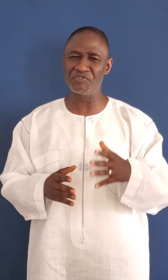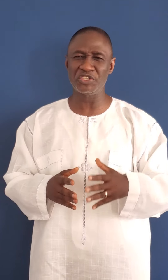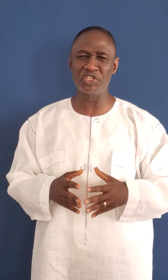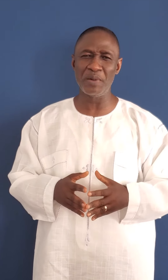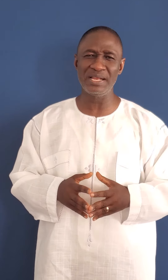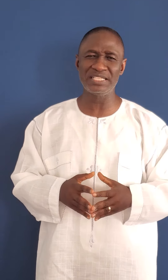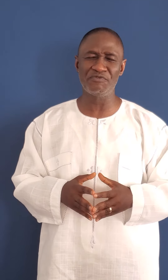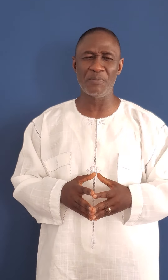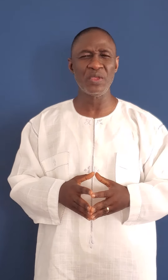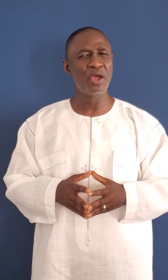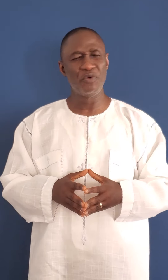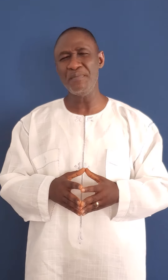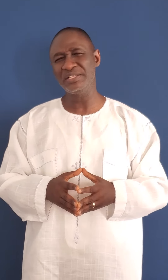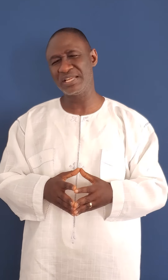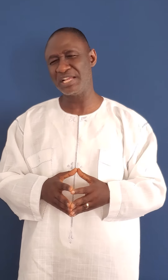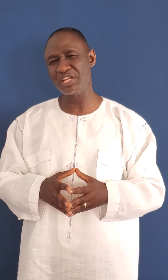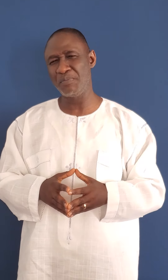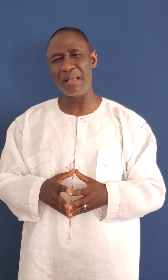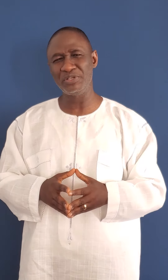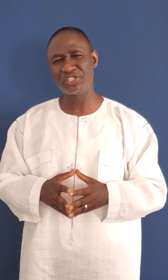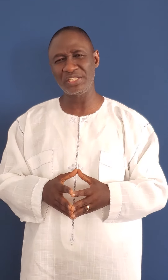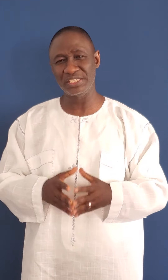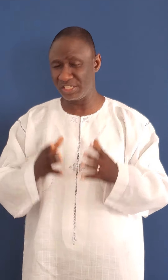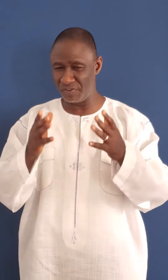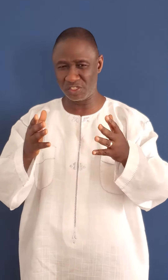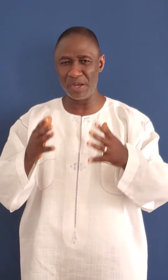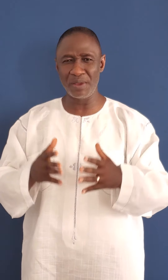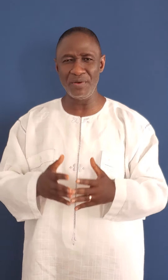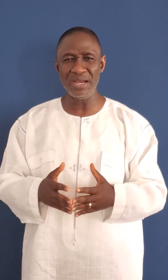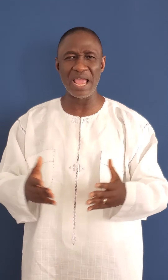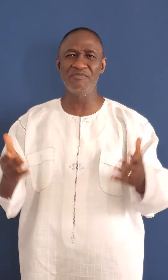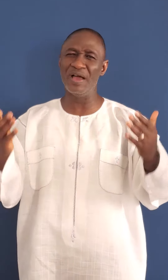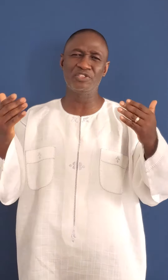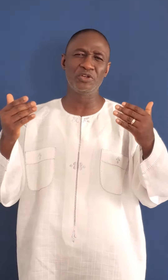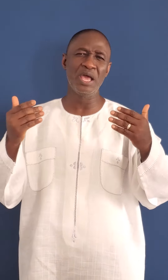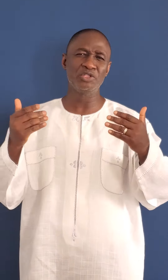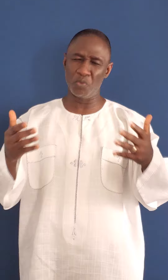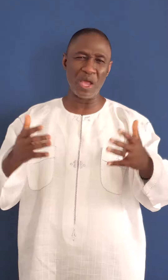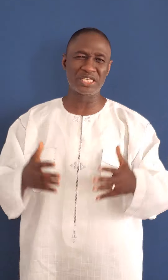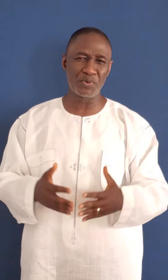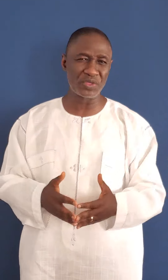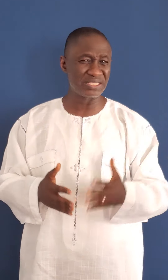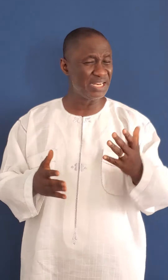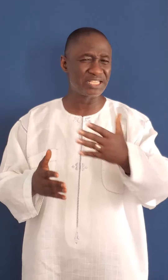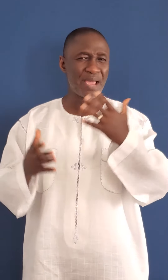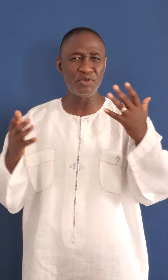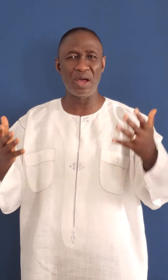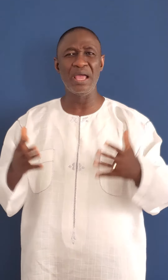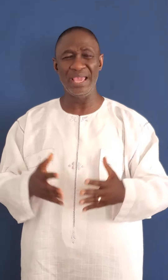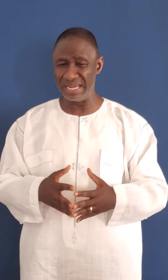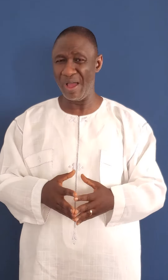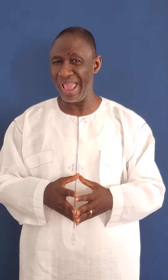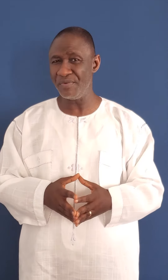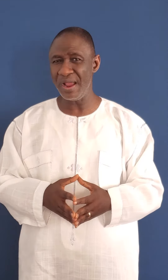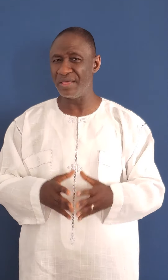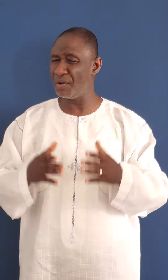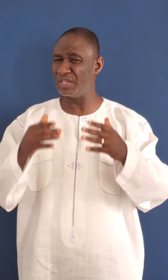Frederick Madison from Rimm International Bible Church in Silver Spring, Maryland. I invite you to worship with us anytime you are in our area. Otherwise,